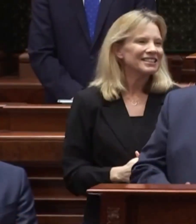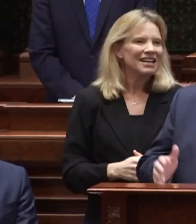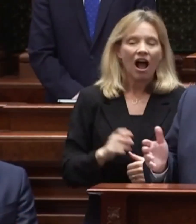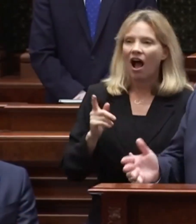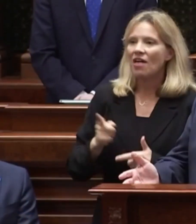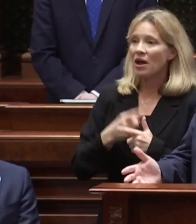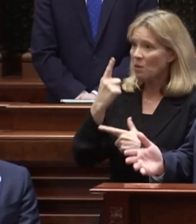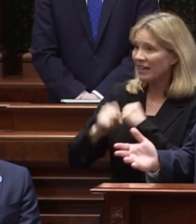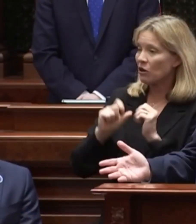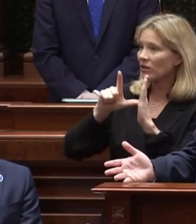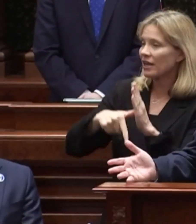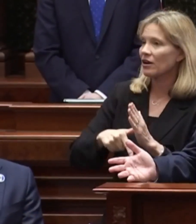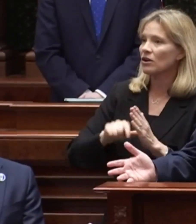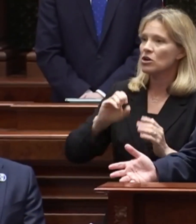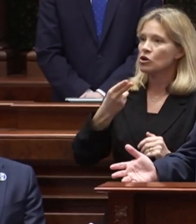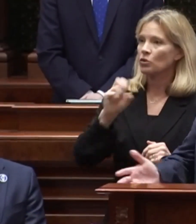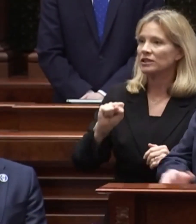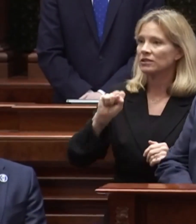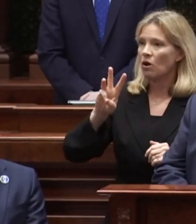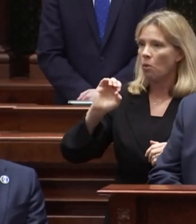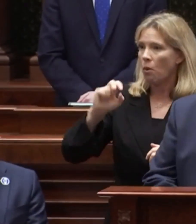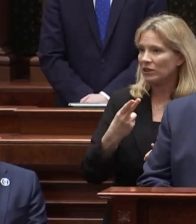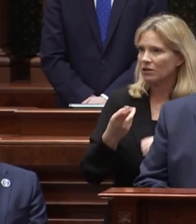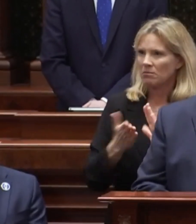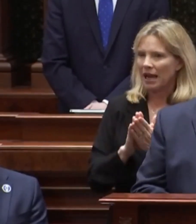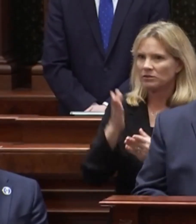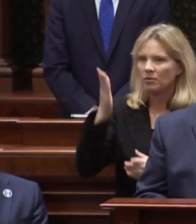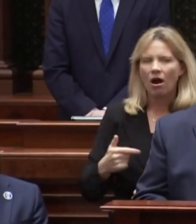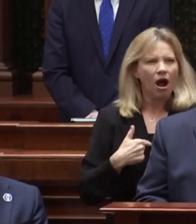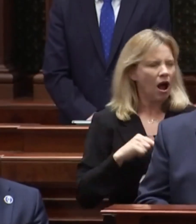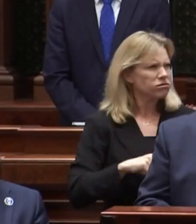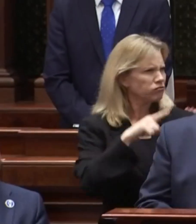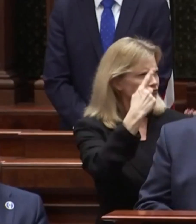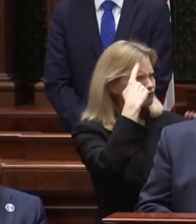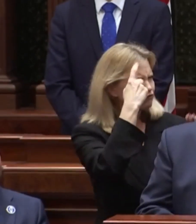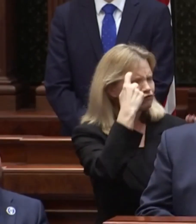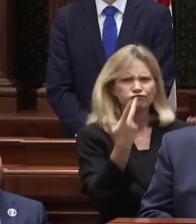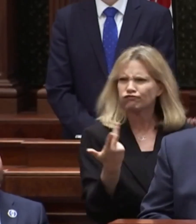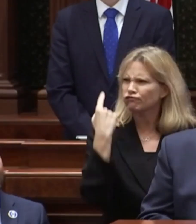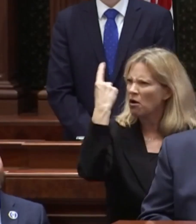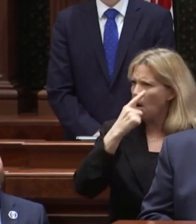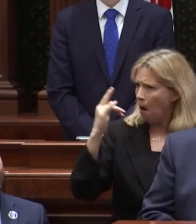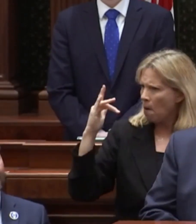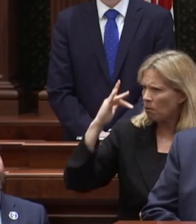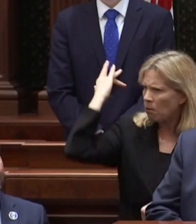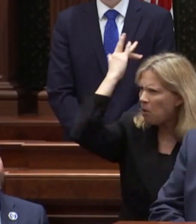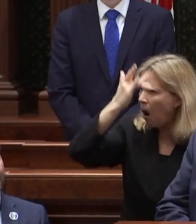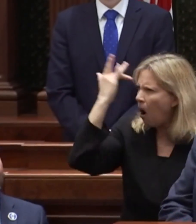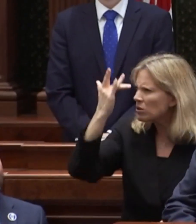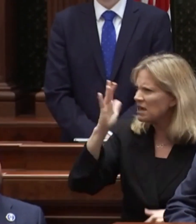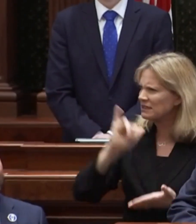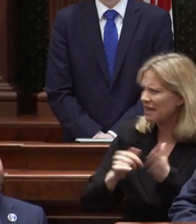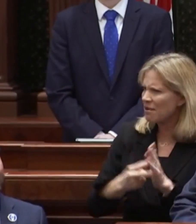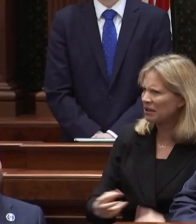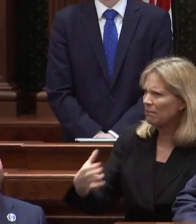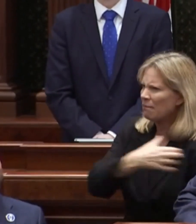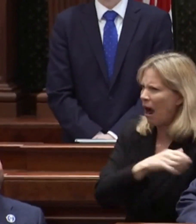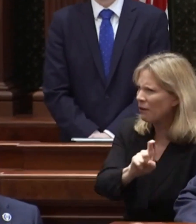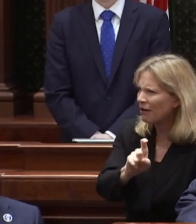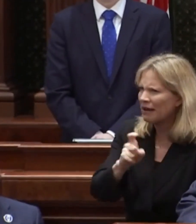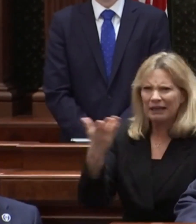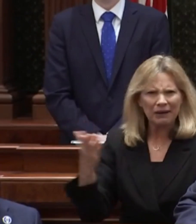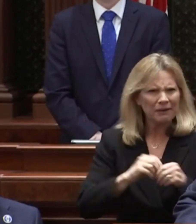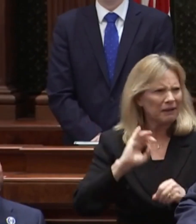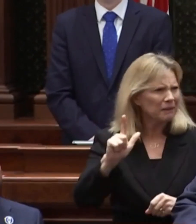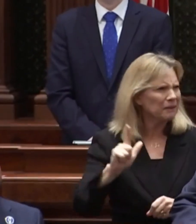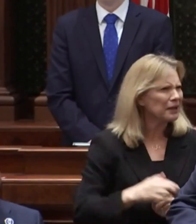Yet then a year later, Chris Welch became speaker. And I began to wonder if baldness was a new sign of power in